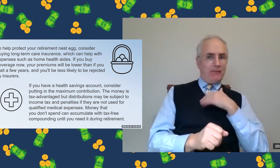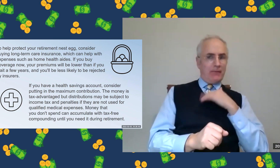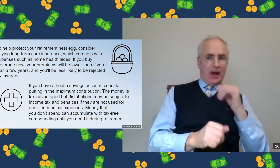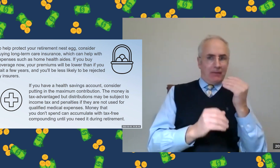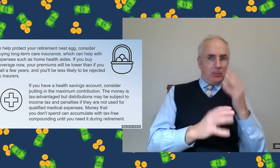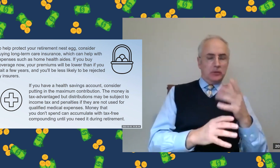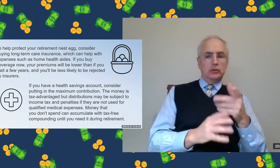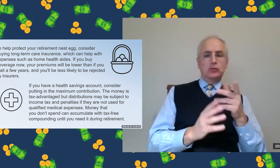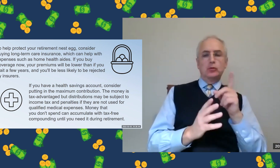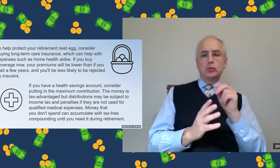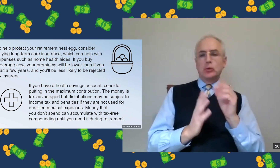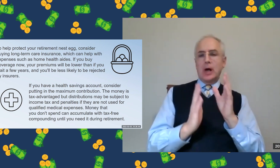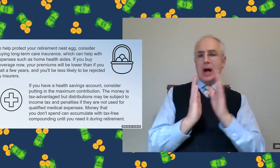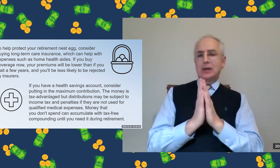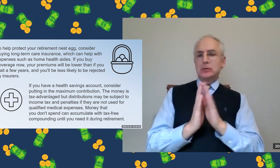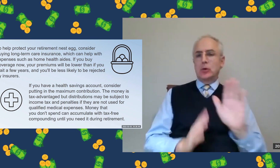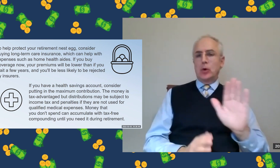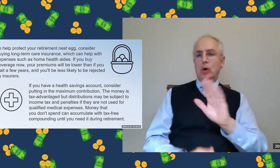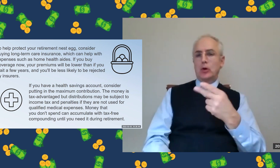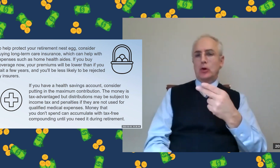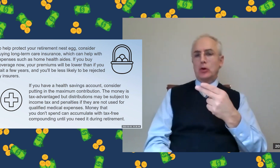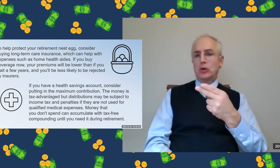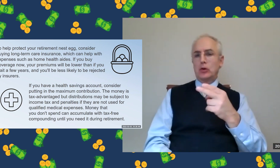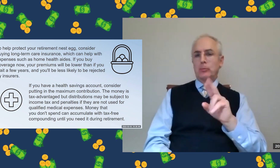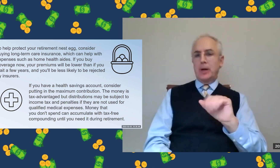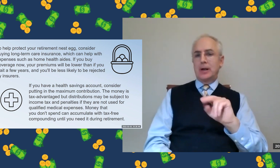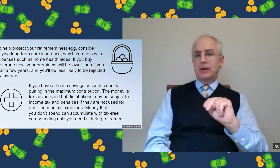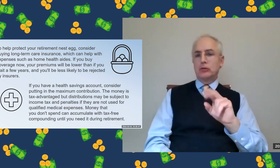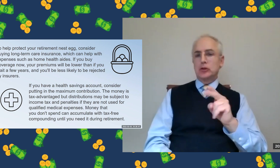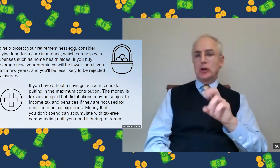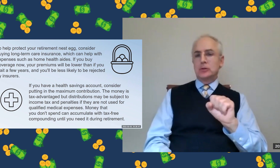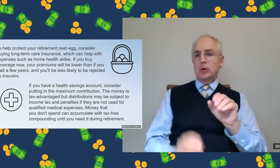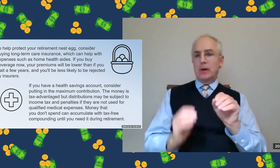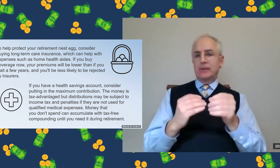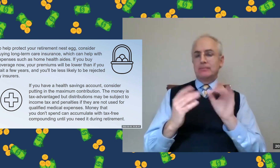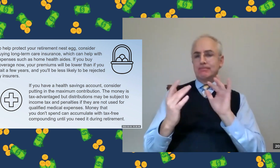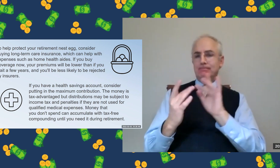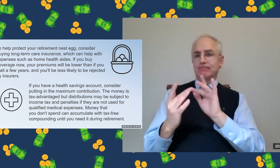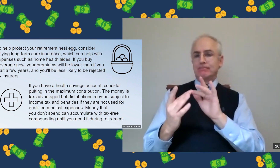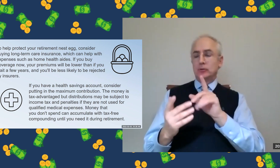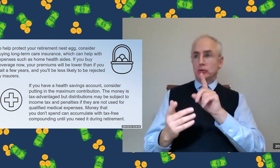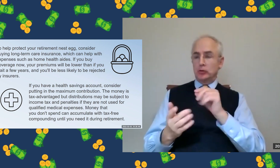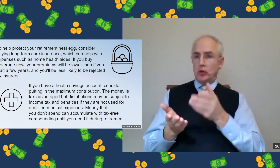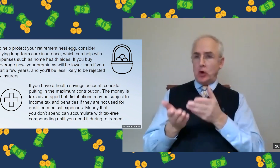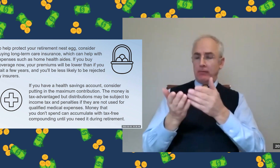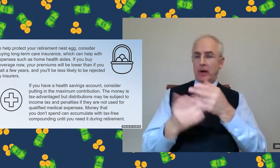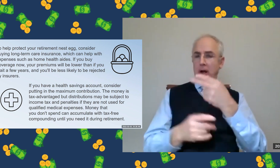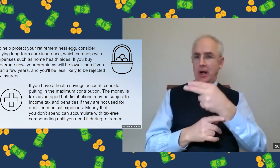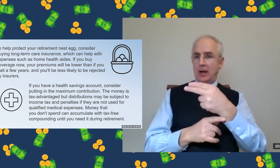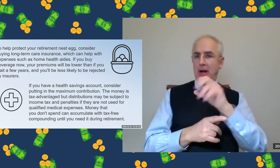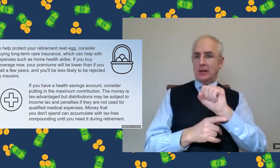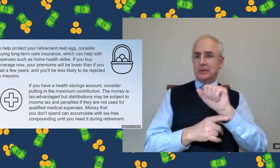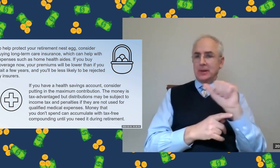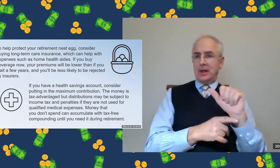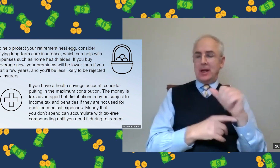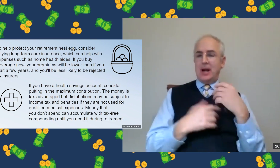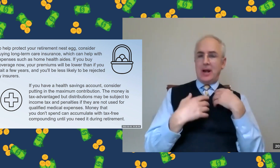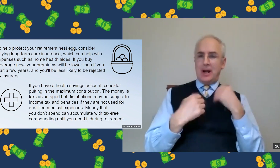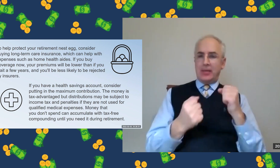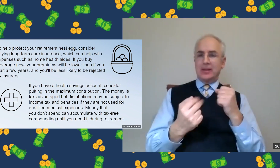health savings accounts. And if you're not familiar with that, do ask your HR manager about that and whether HSAs